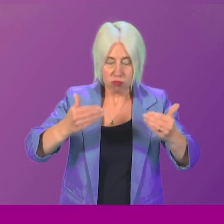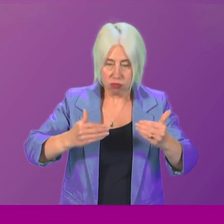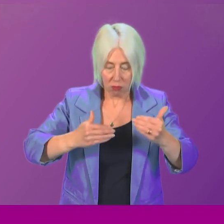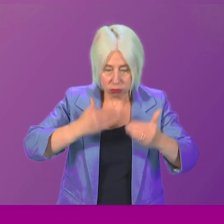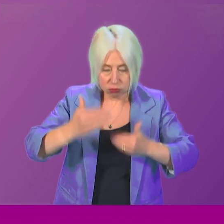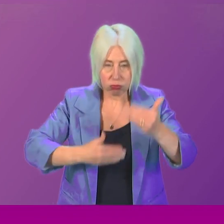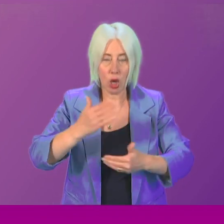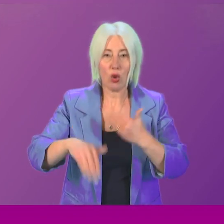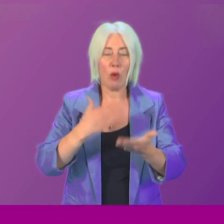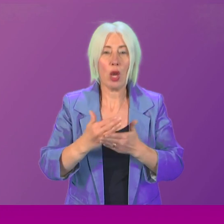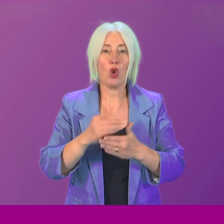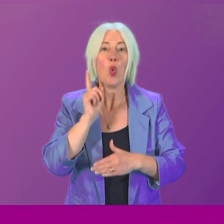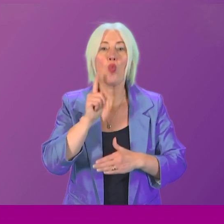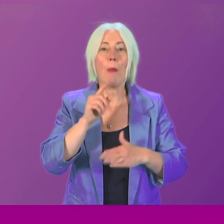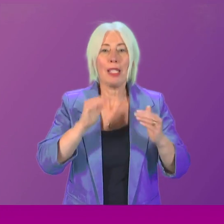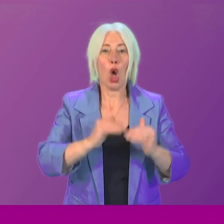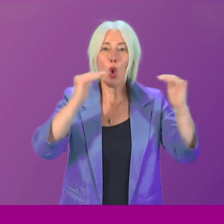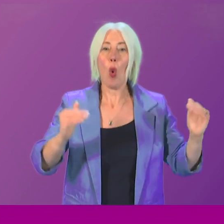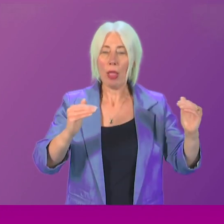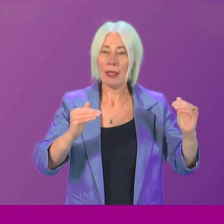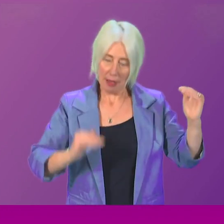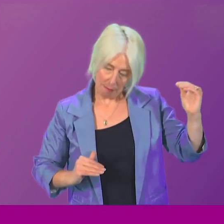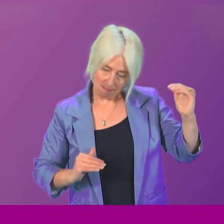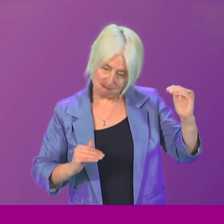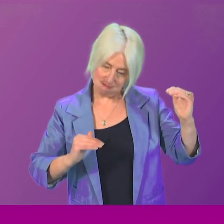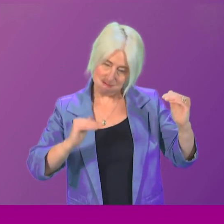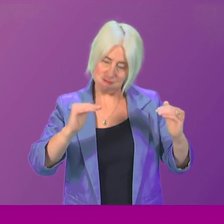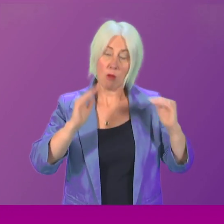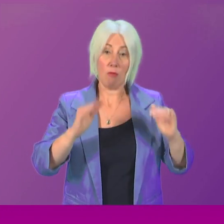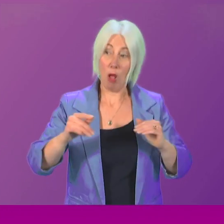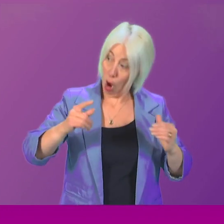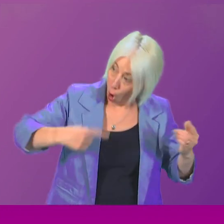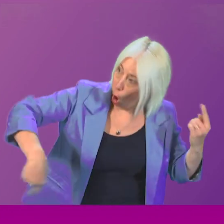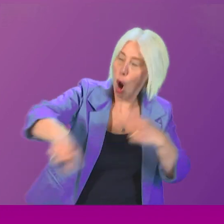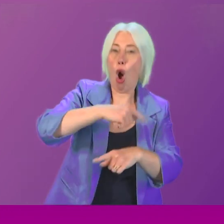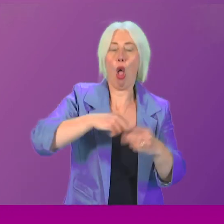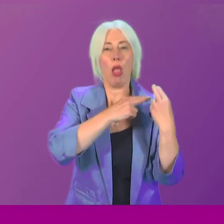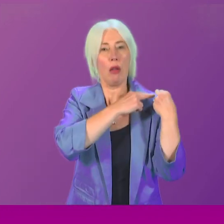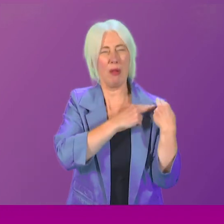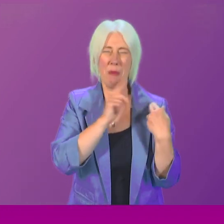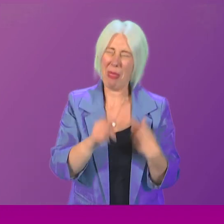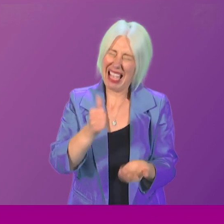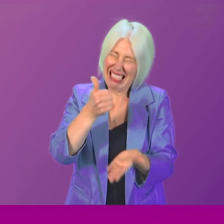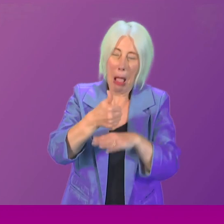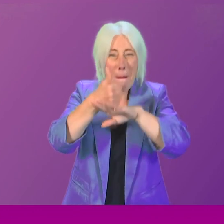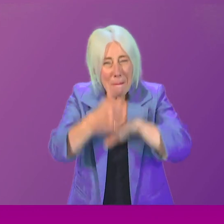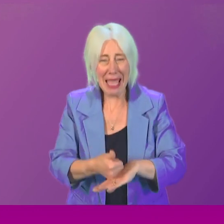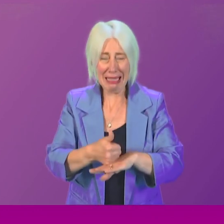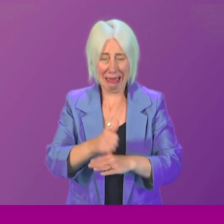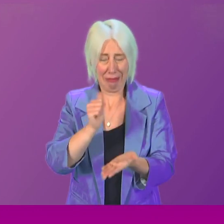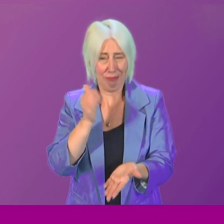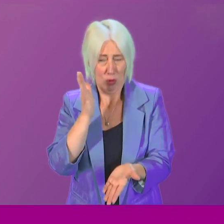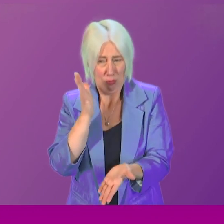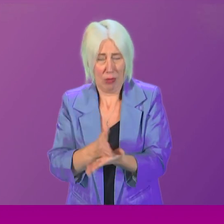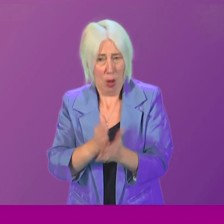women's equality. And that is a responsibility for all of us. But it is a fundamental part of what we must do